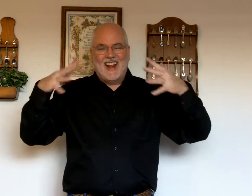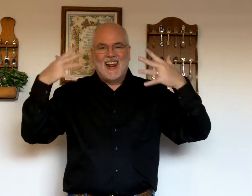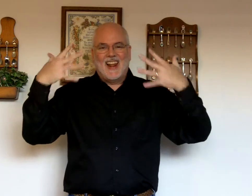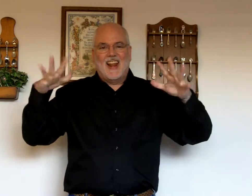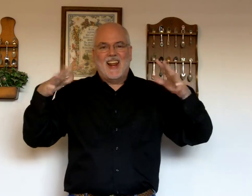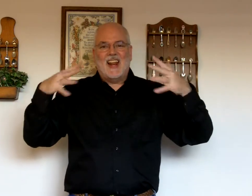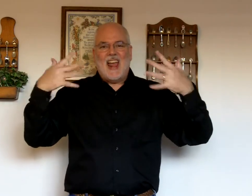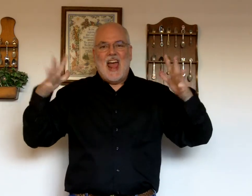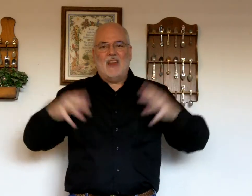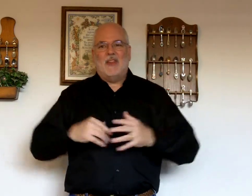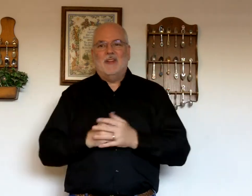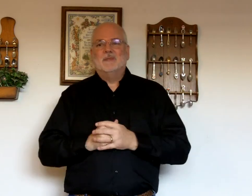Half.